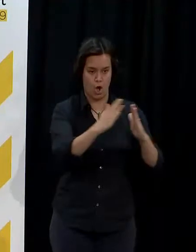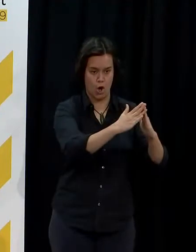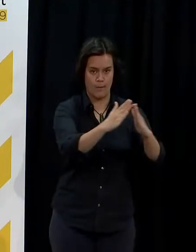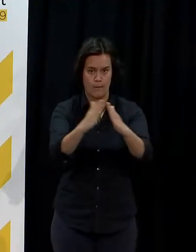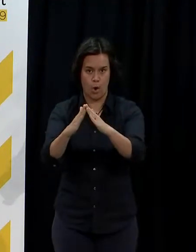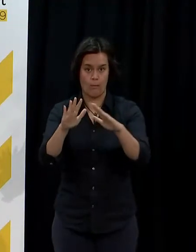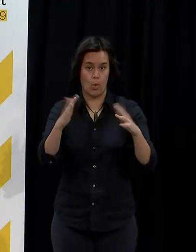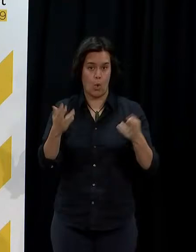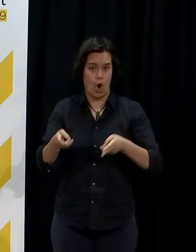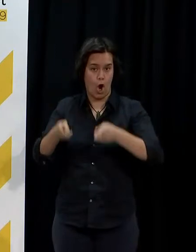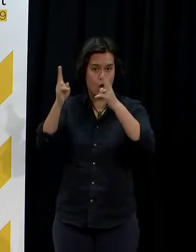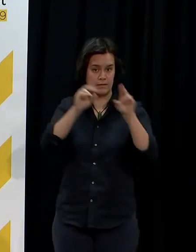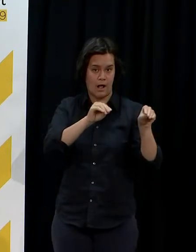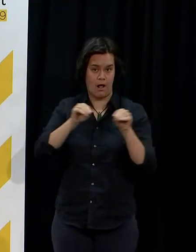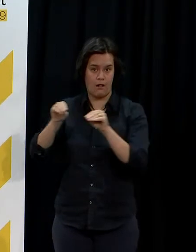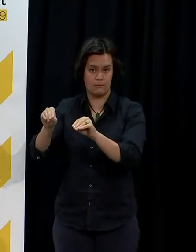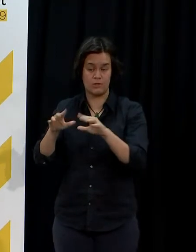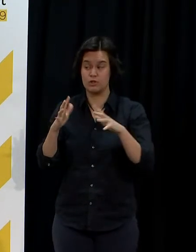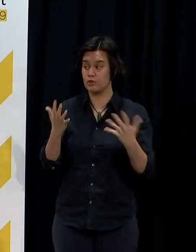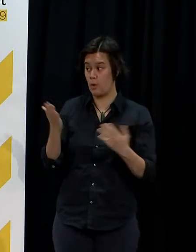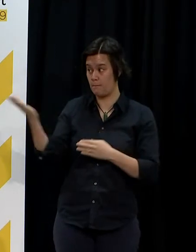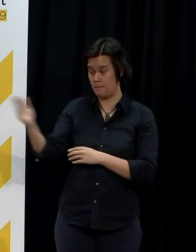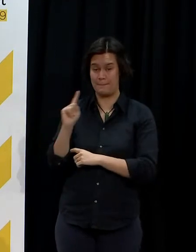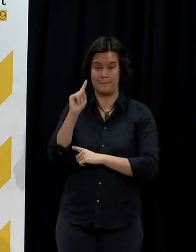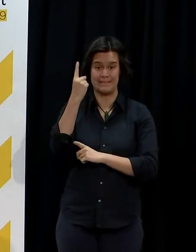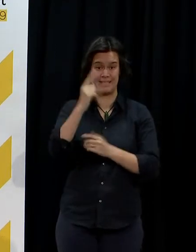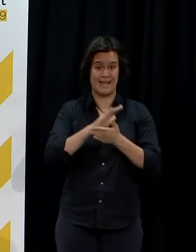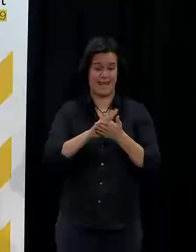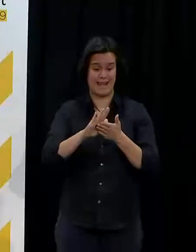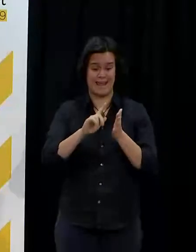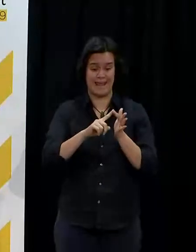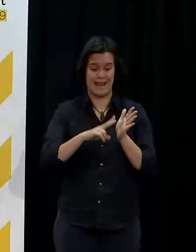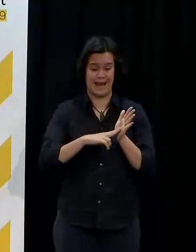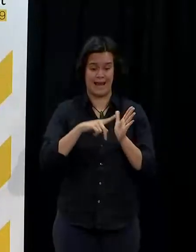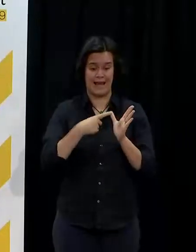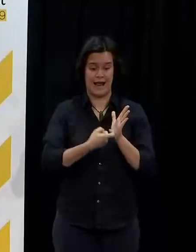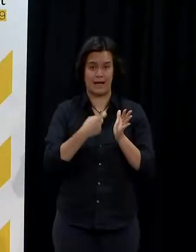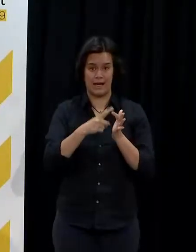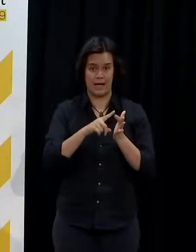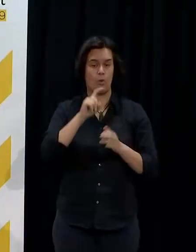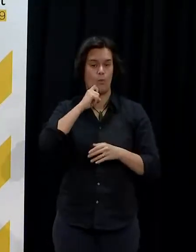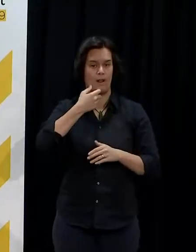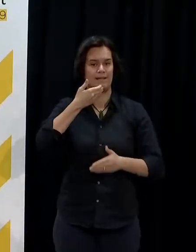the details of the additional whānau ora funding and then we'll be happy to open for questions.